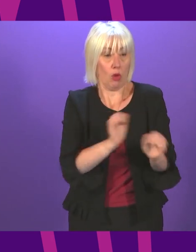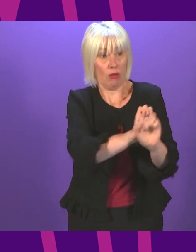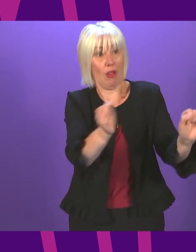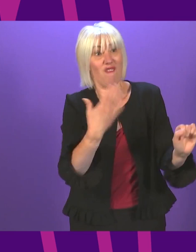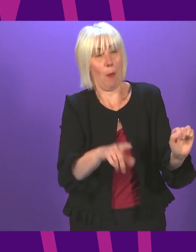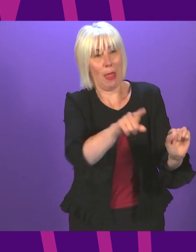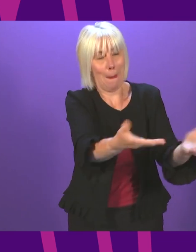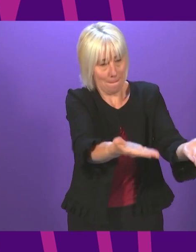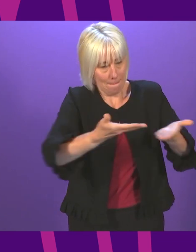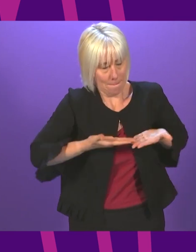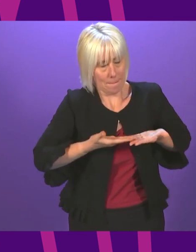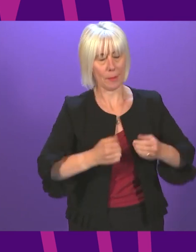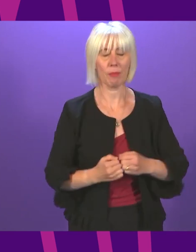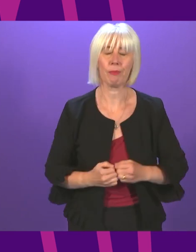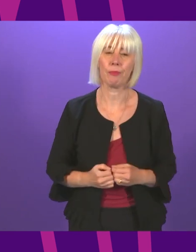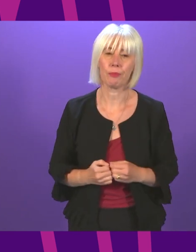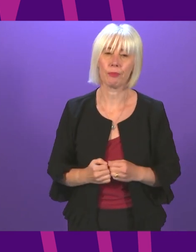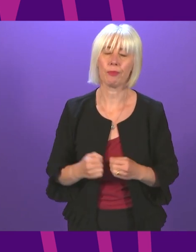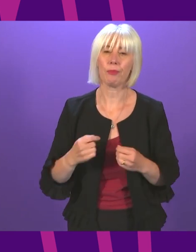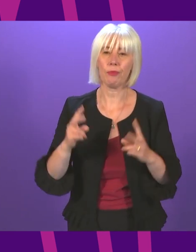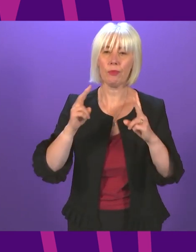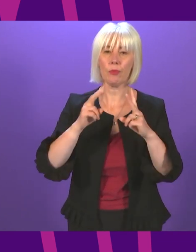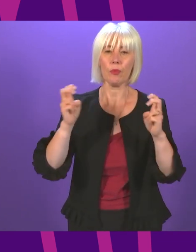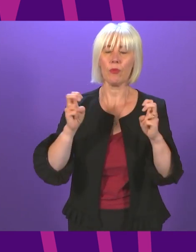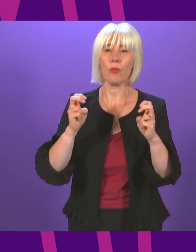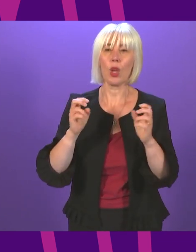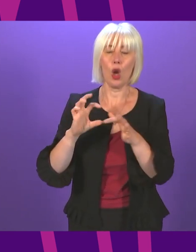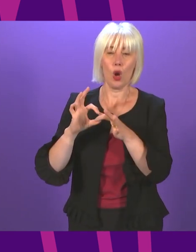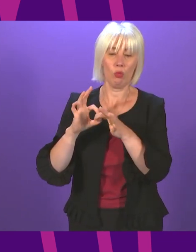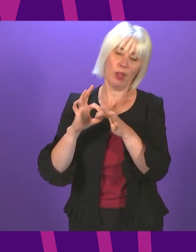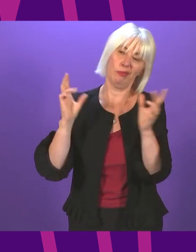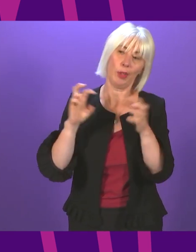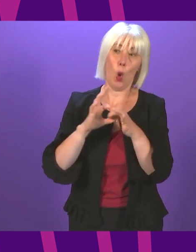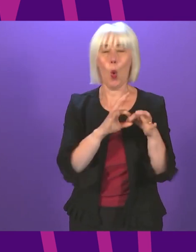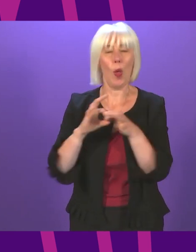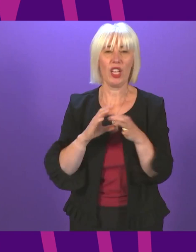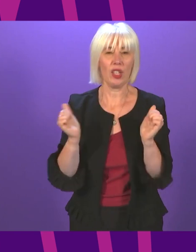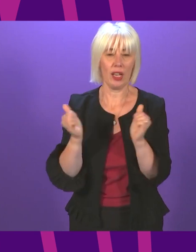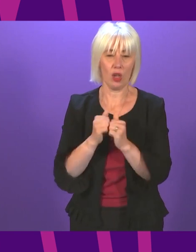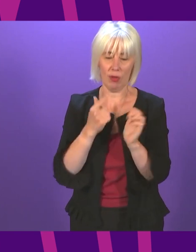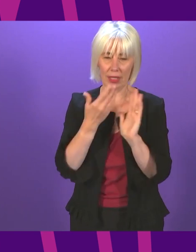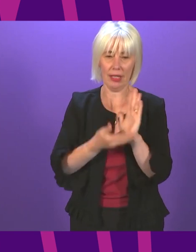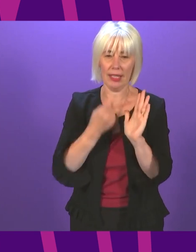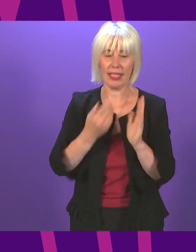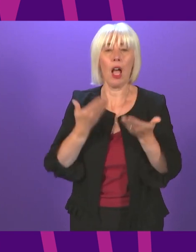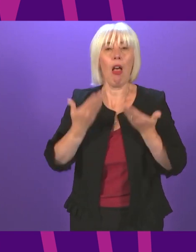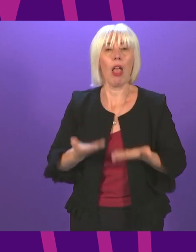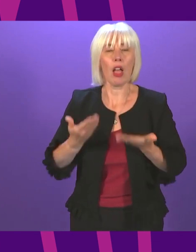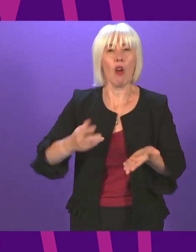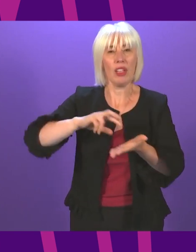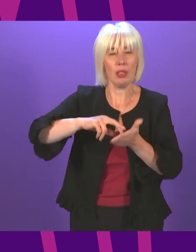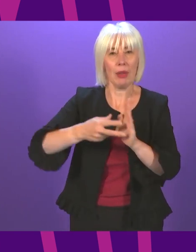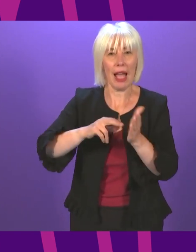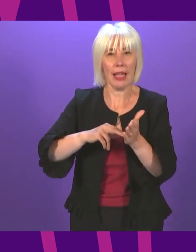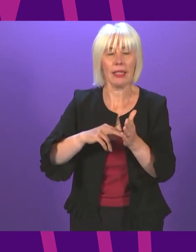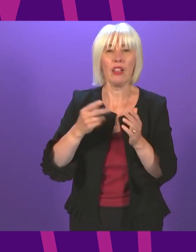Thank you presiding officer if I can just quote from the coalition agreement it says the current plan is to fully dual